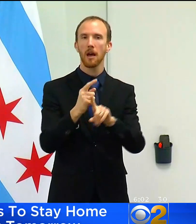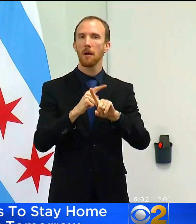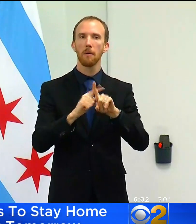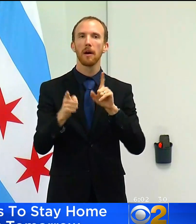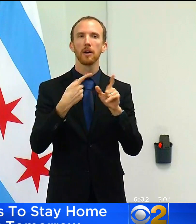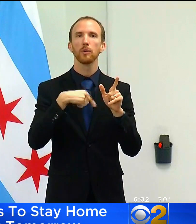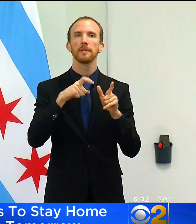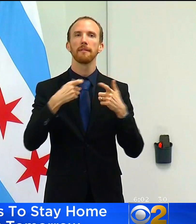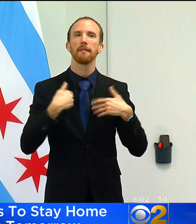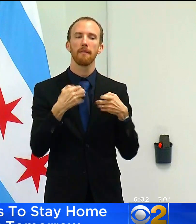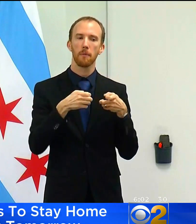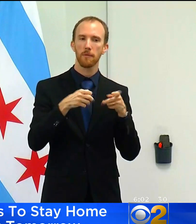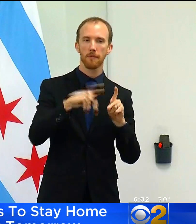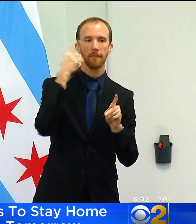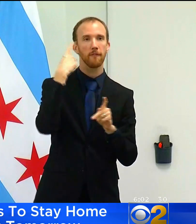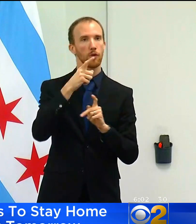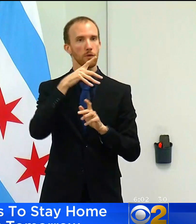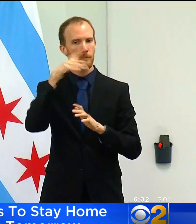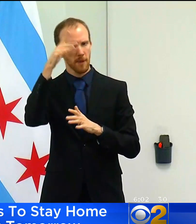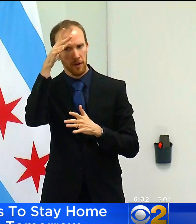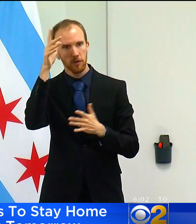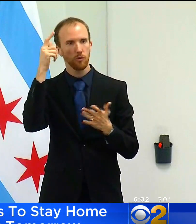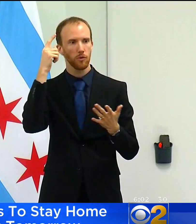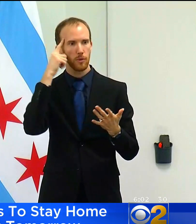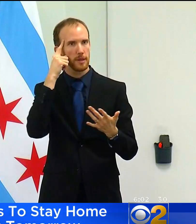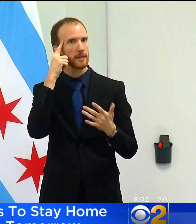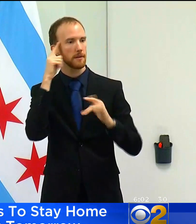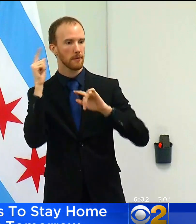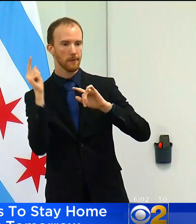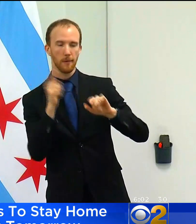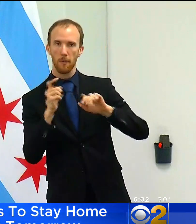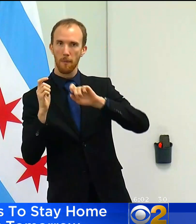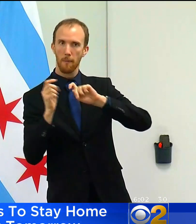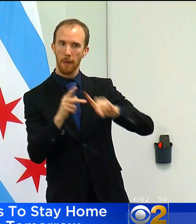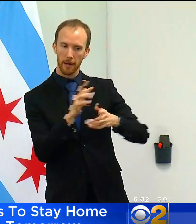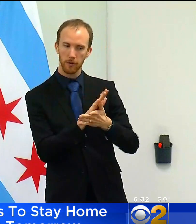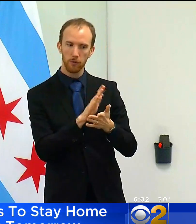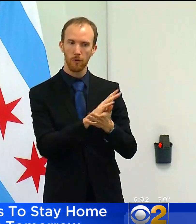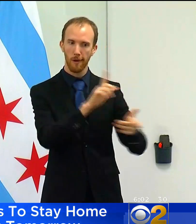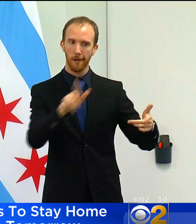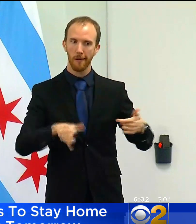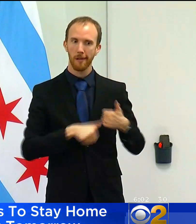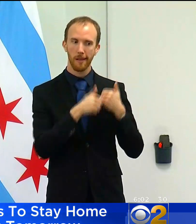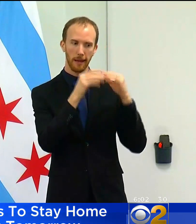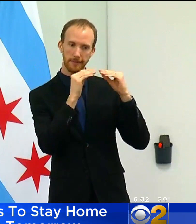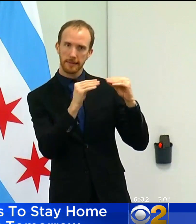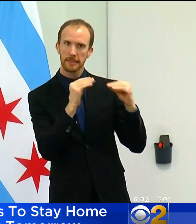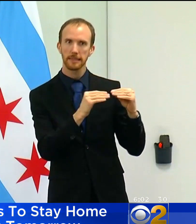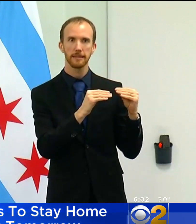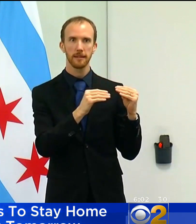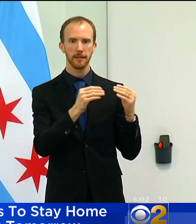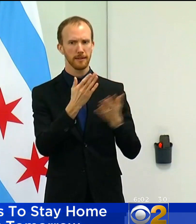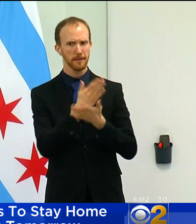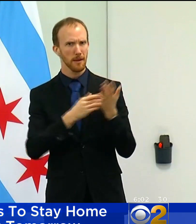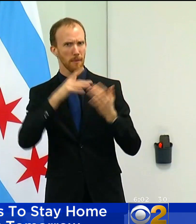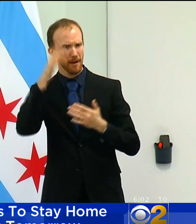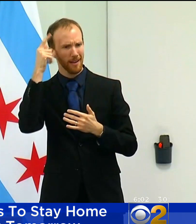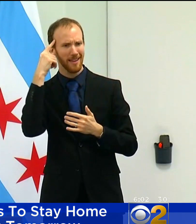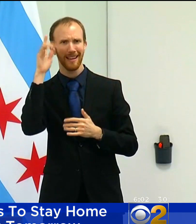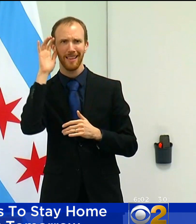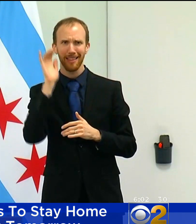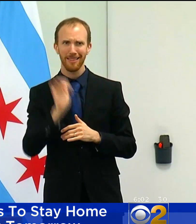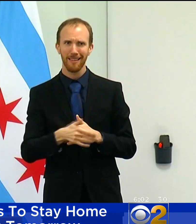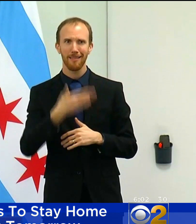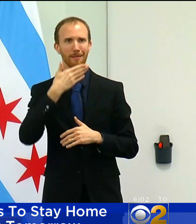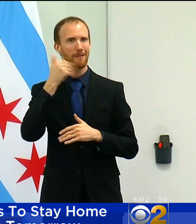opportunity for parents who believe that this is the best option for their family to bring their children back into in-person